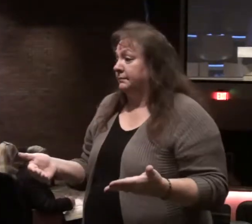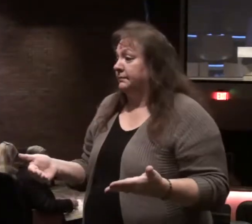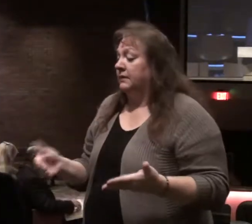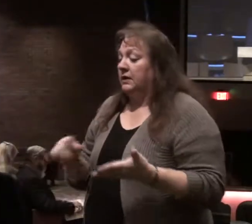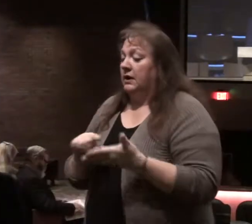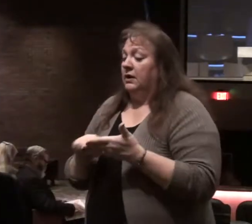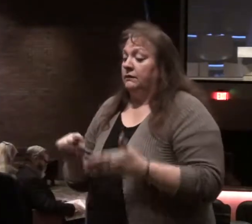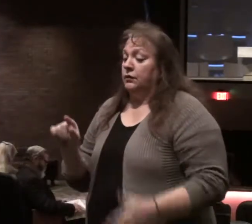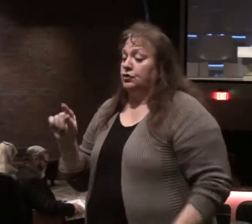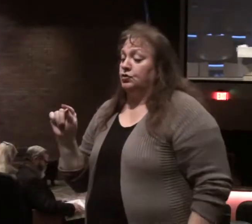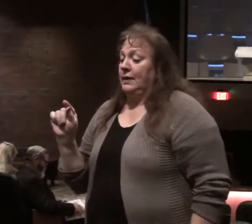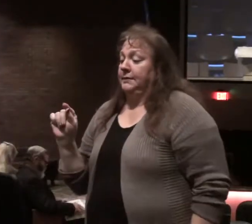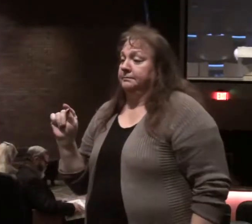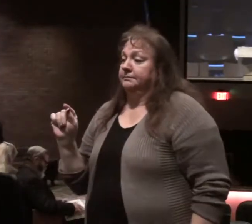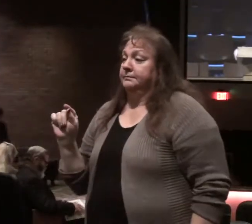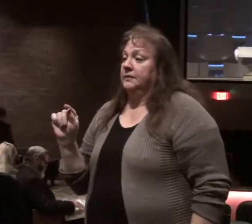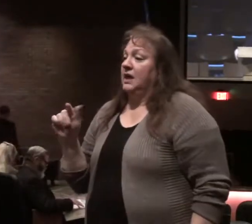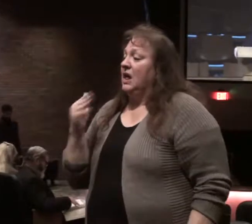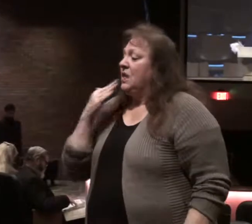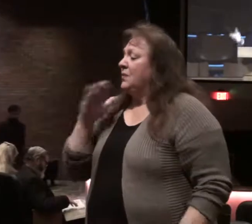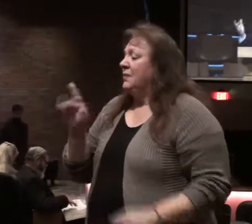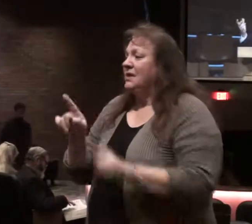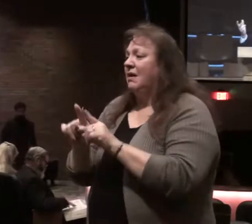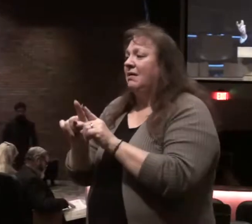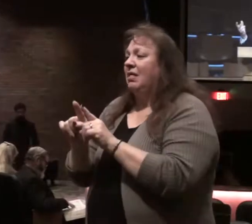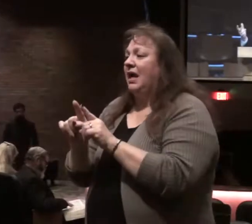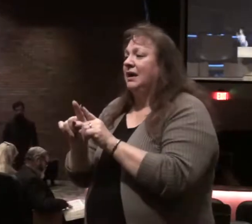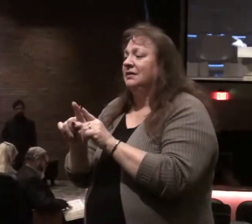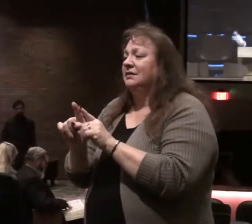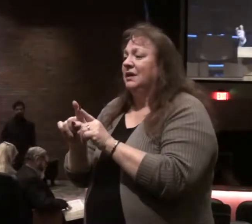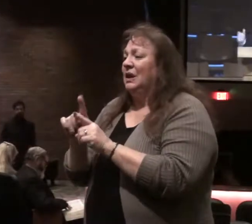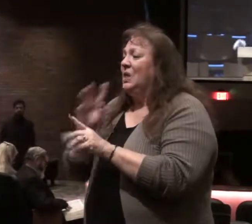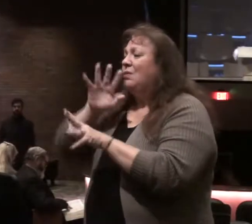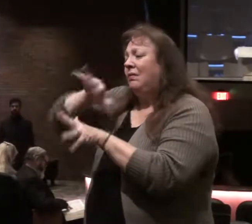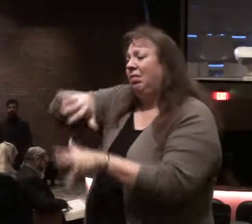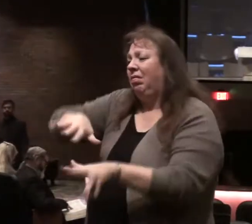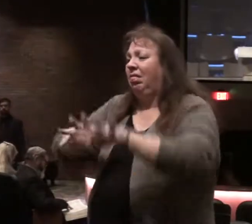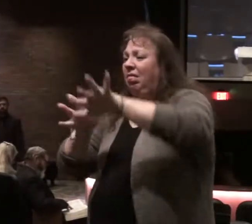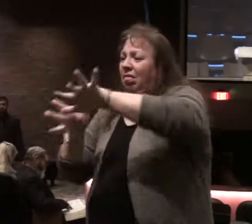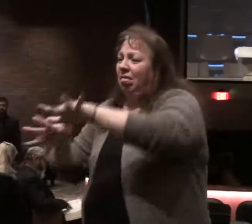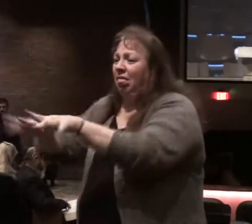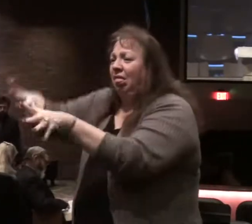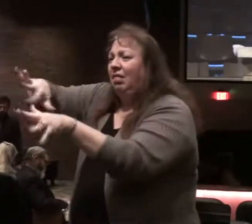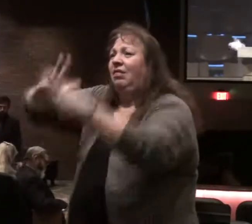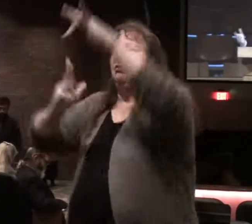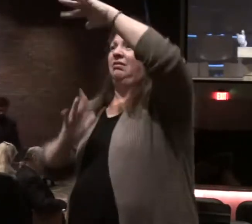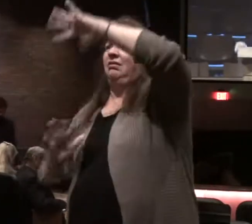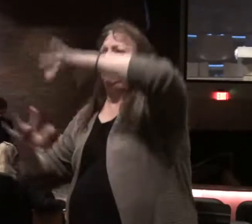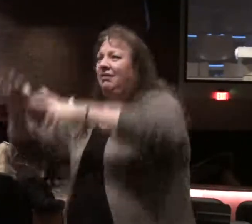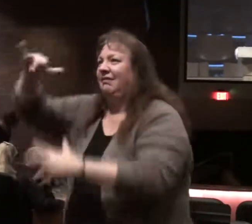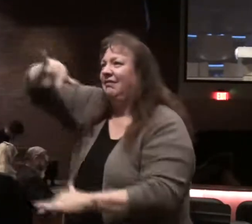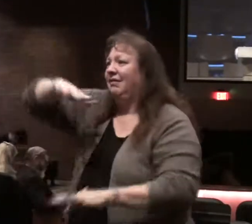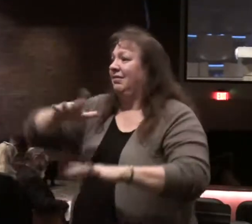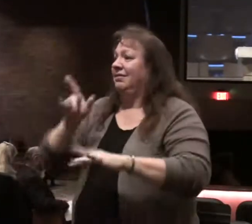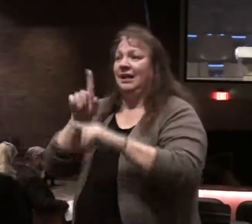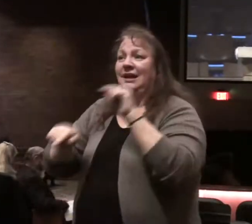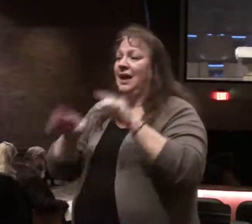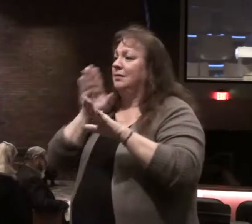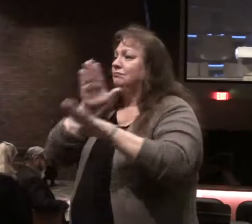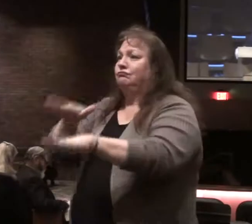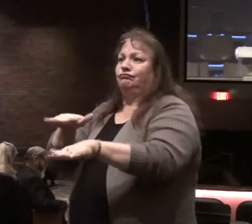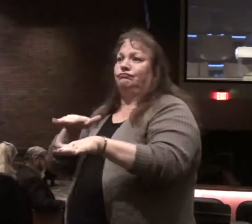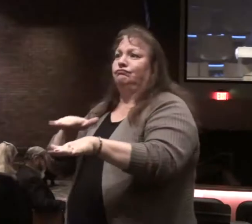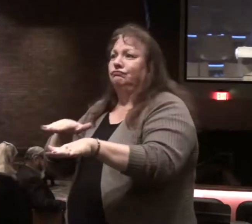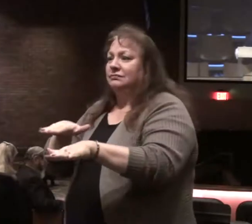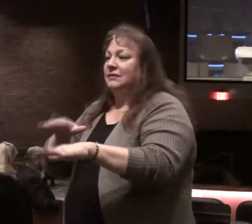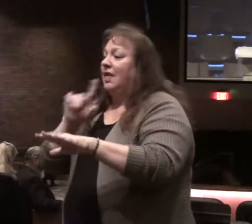Verse 20 of Isaiah 57. The wicked are like tossing sea. They cannot be quiet. The waters tossed or refuse in mud. There is